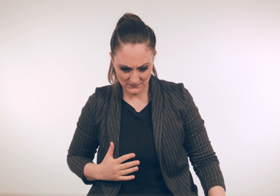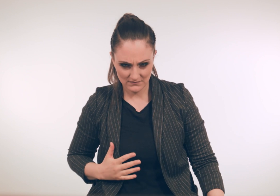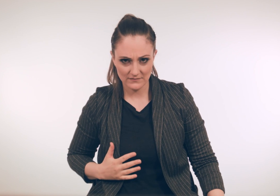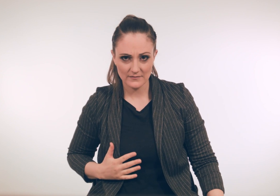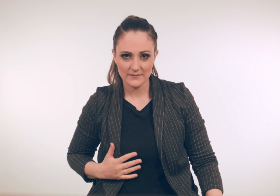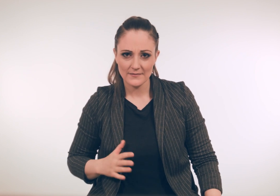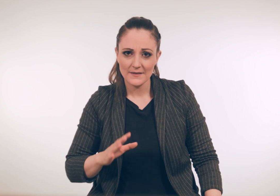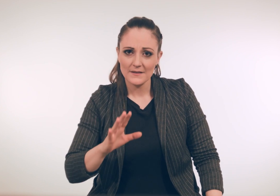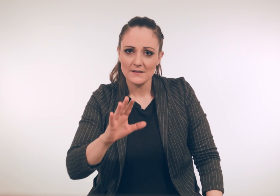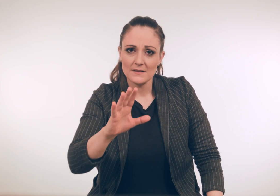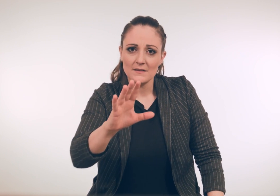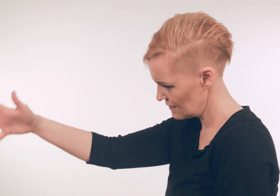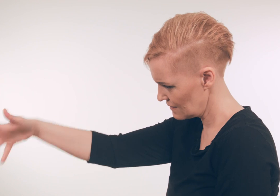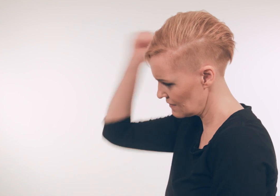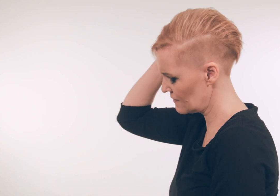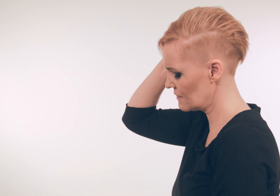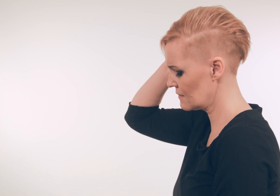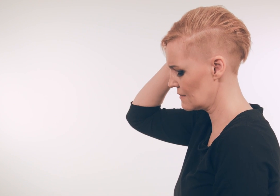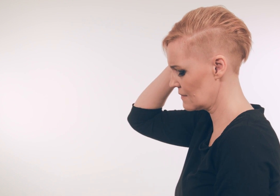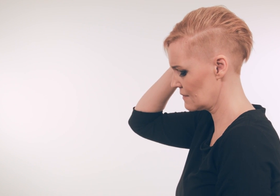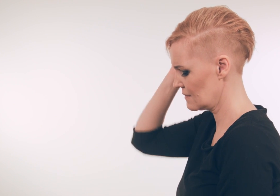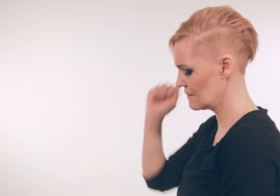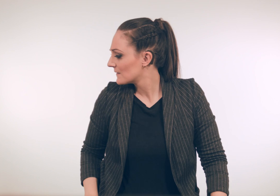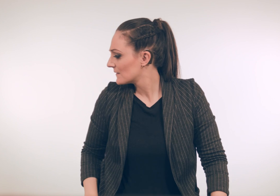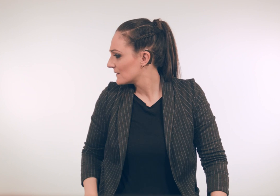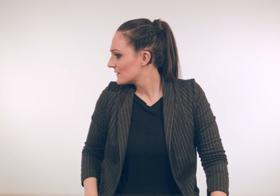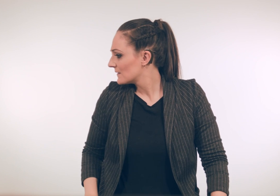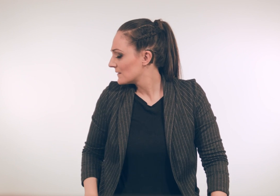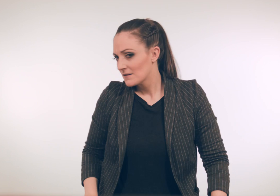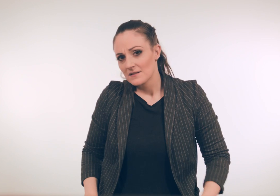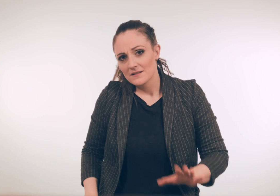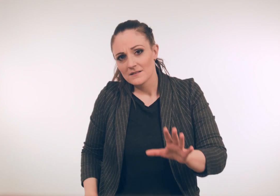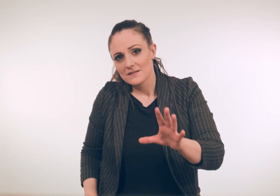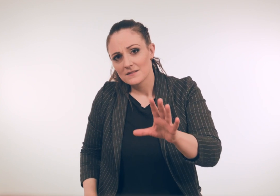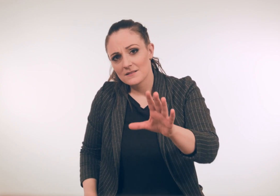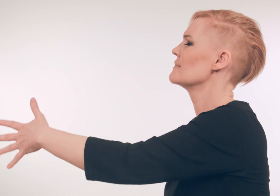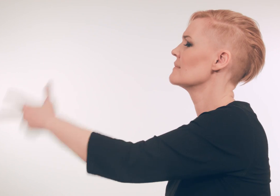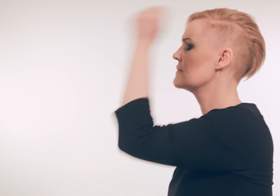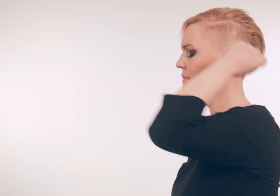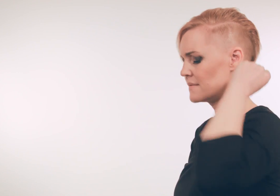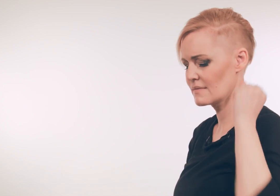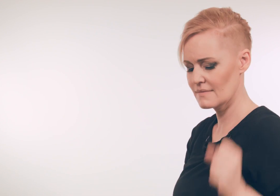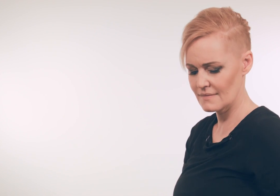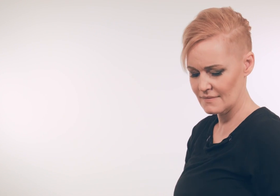I reach for you, I reach for you